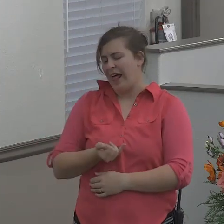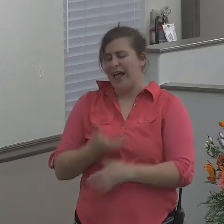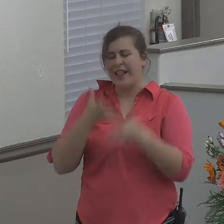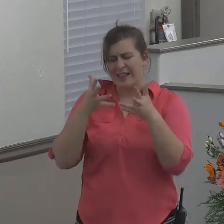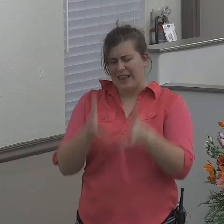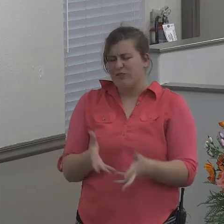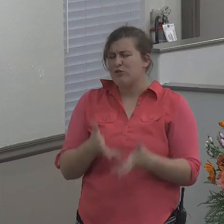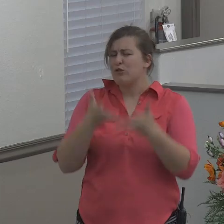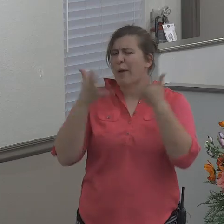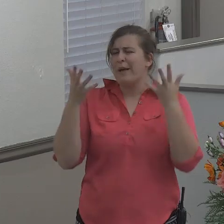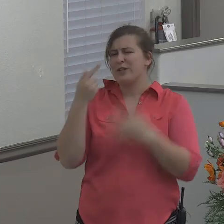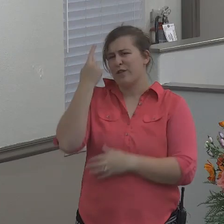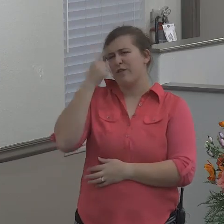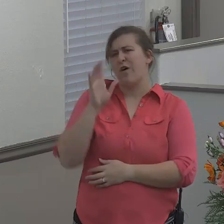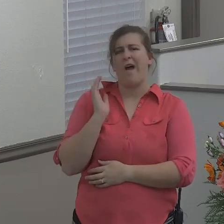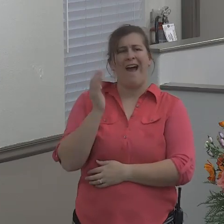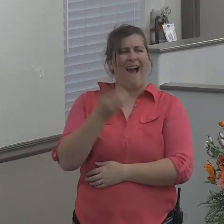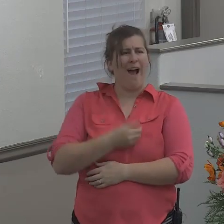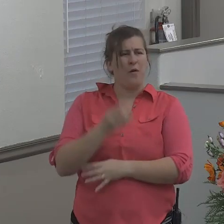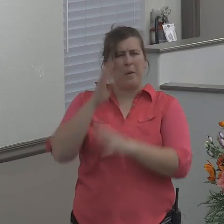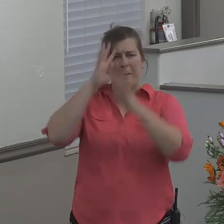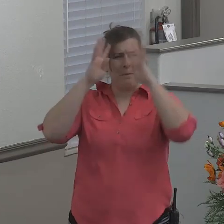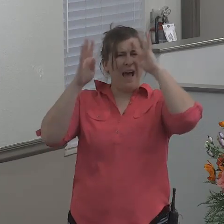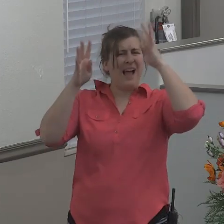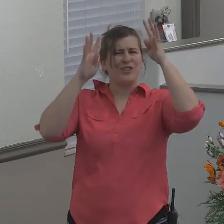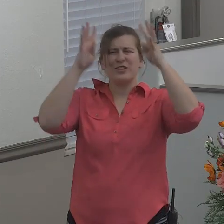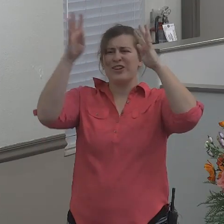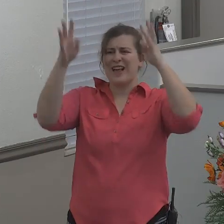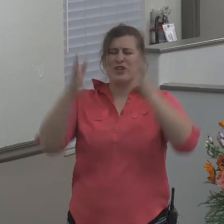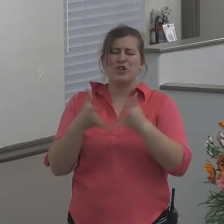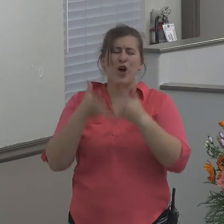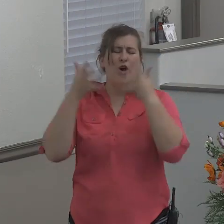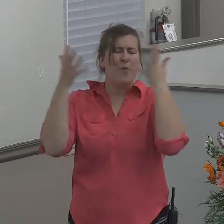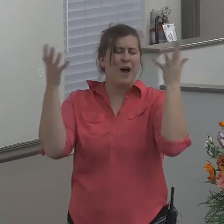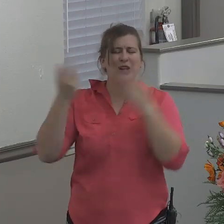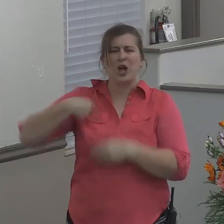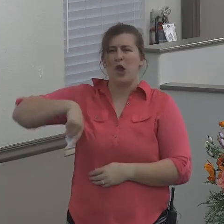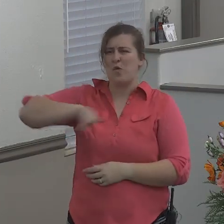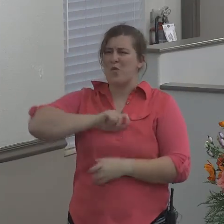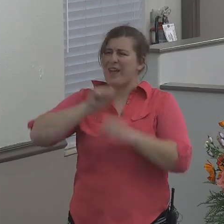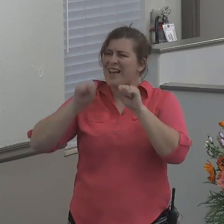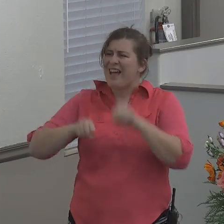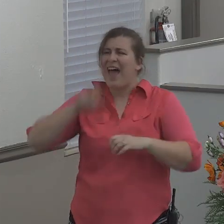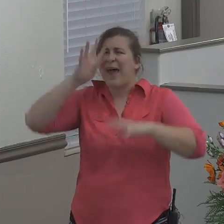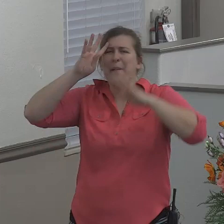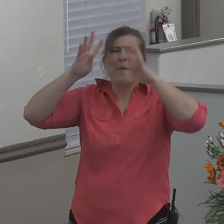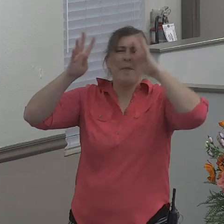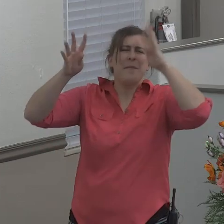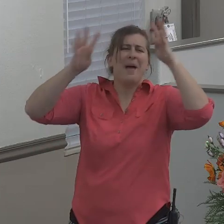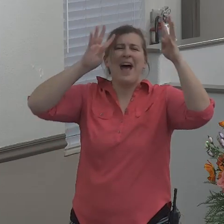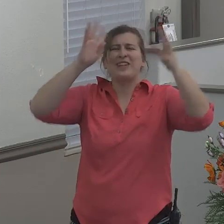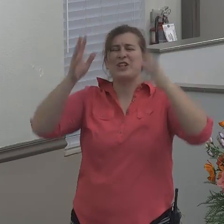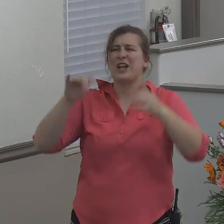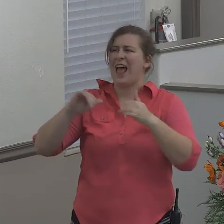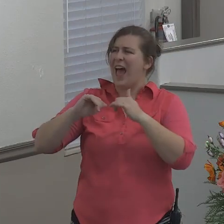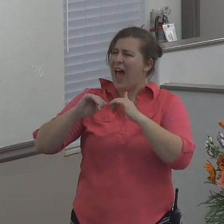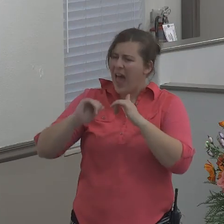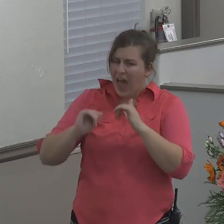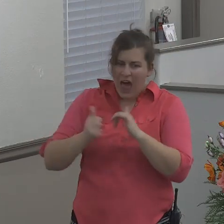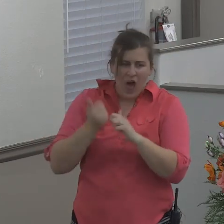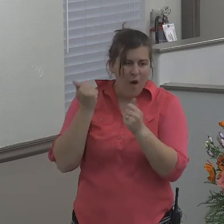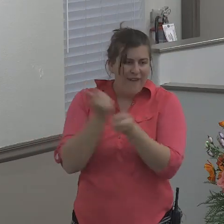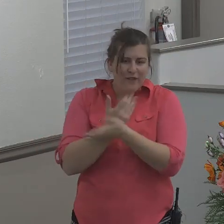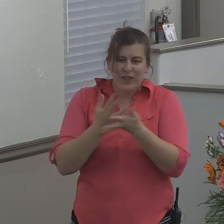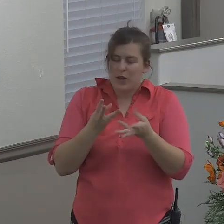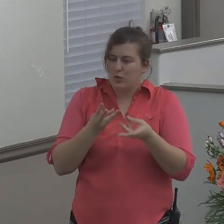to the imagination. So many things you could imagine how it was back then. How Jonah